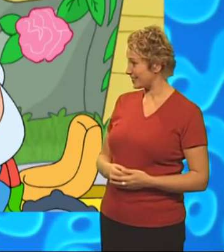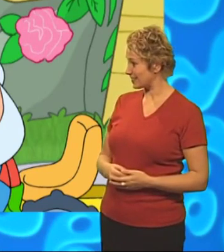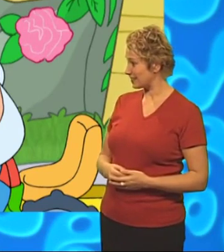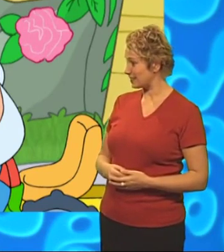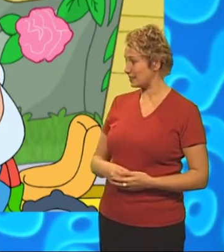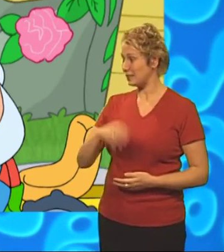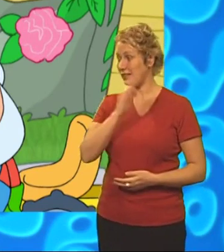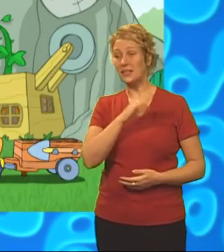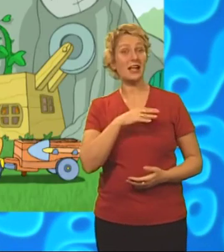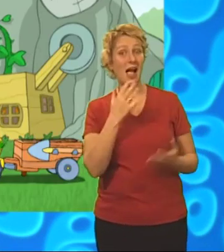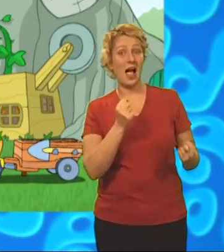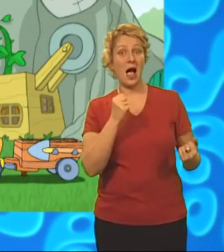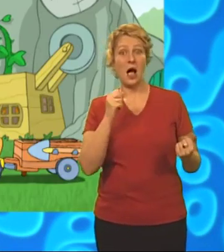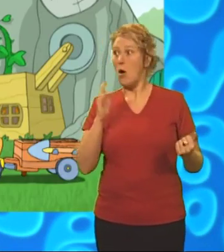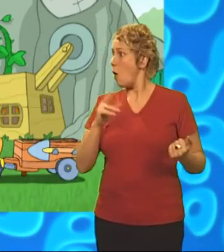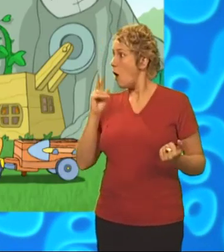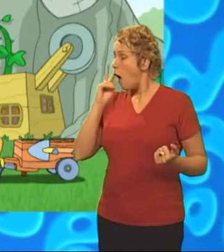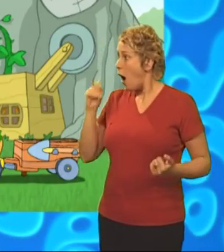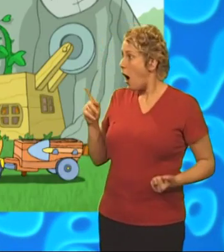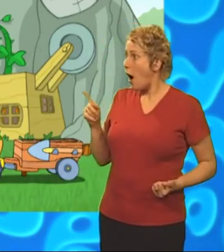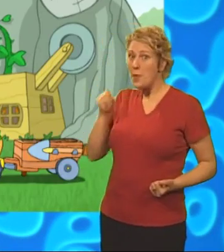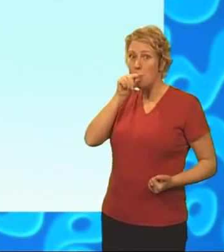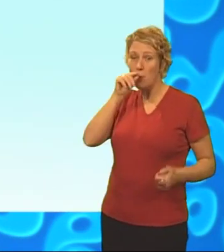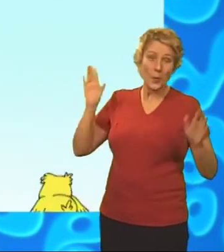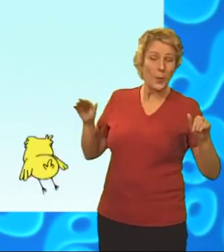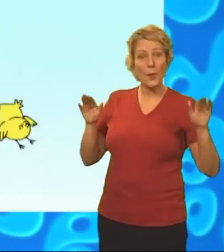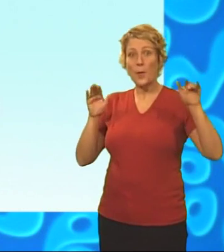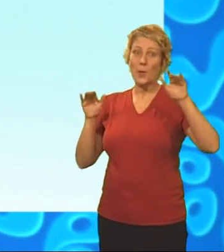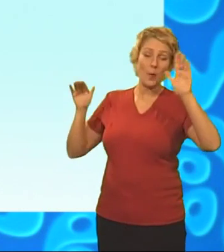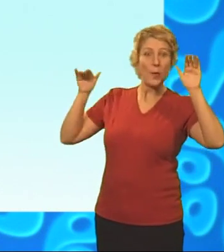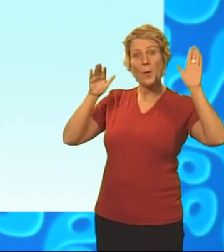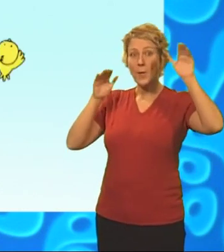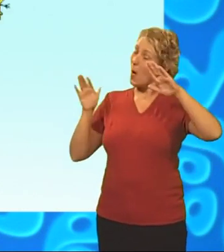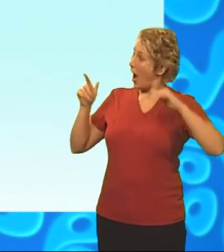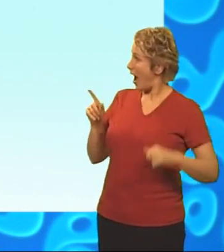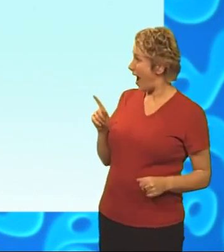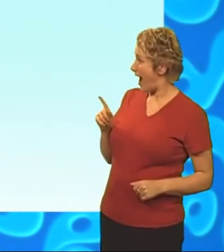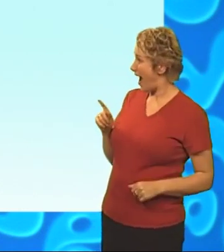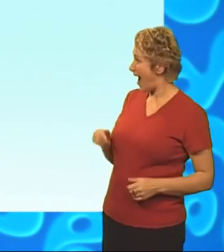Gordon, I got the... Look at that bird go. Oh, sick.